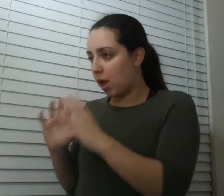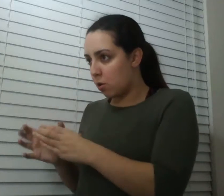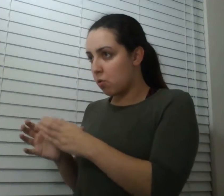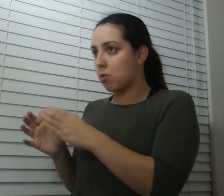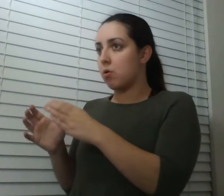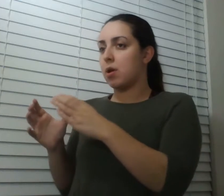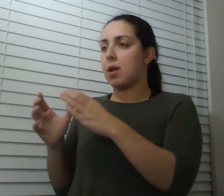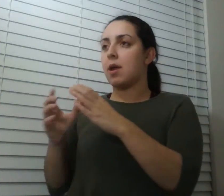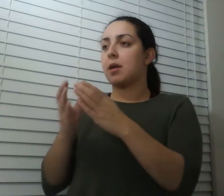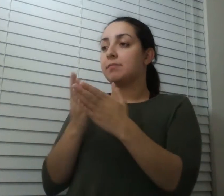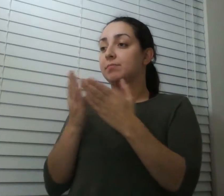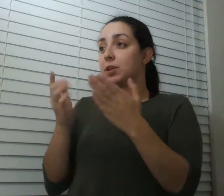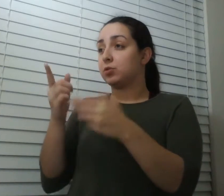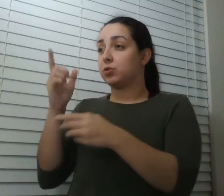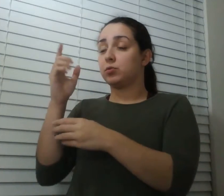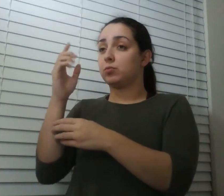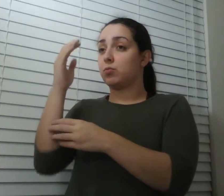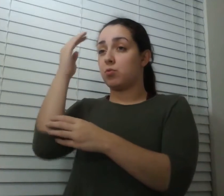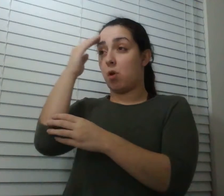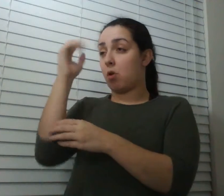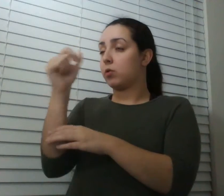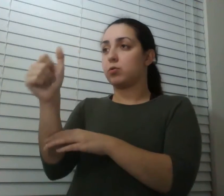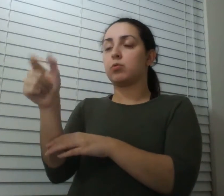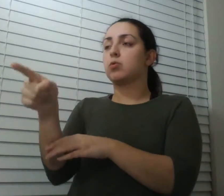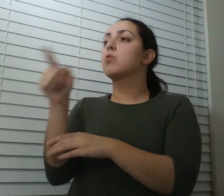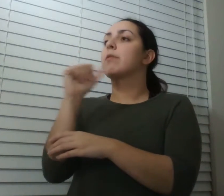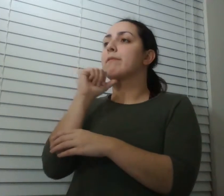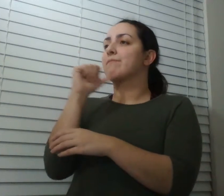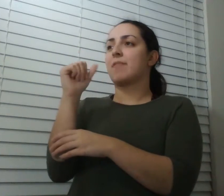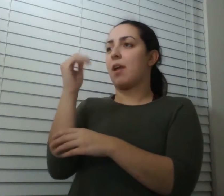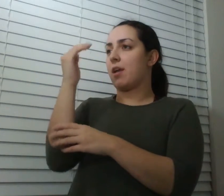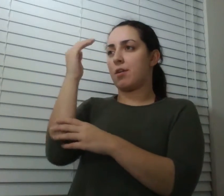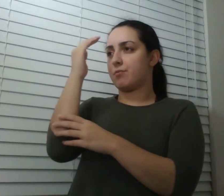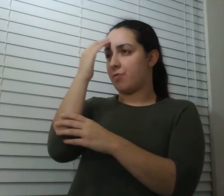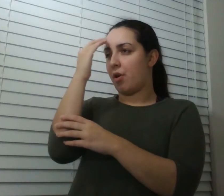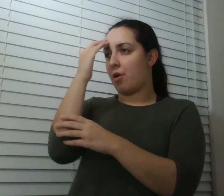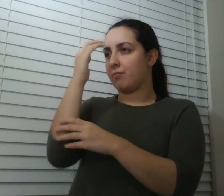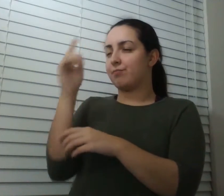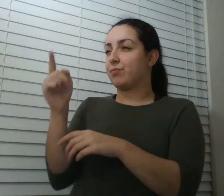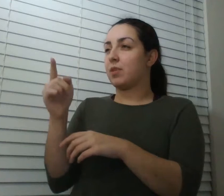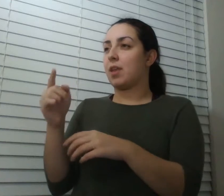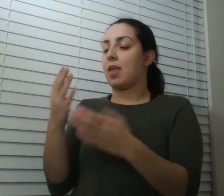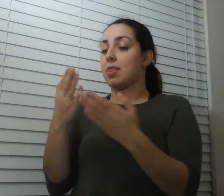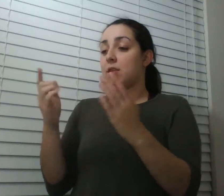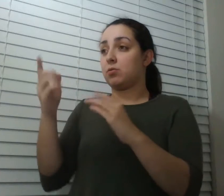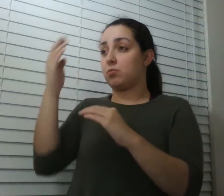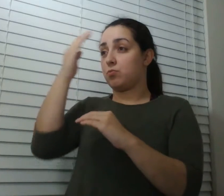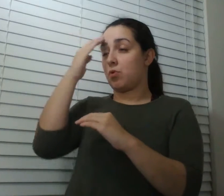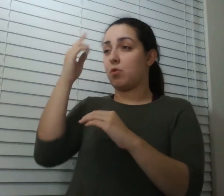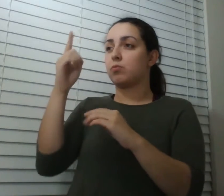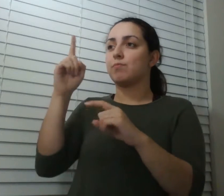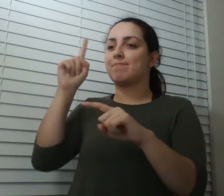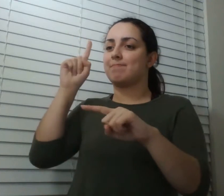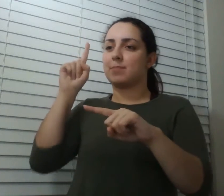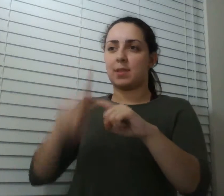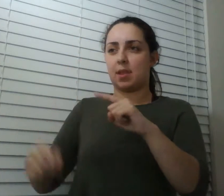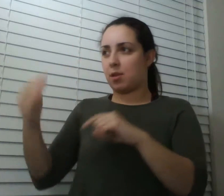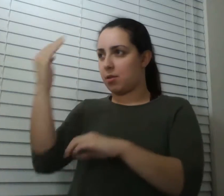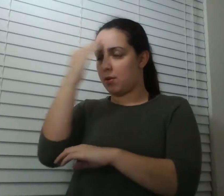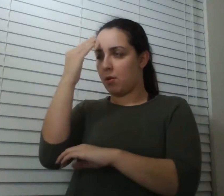the known unknowns the known unknowns things you know you can't know but really really want to yeah which is the